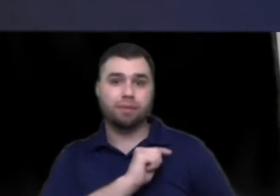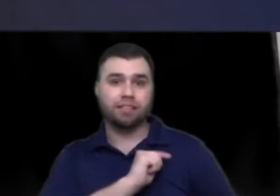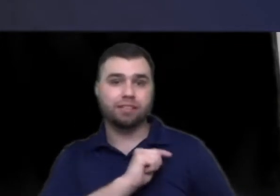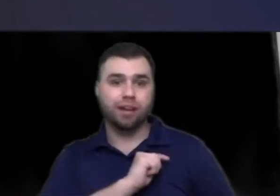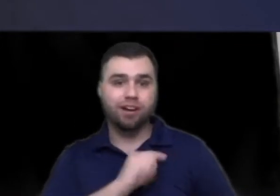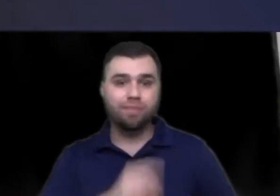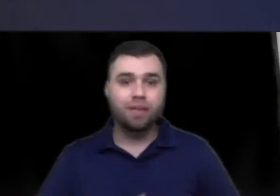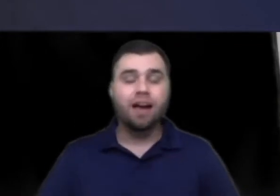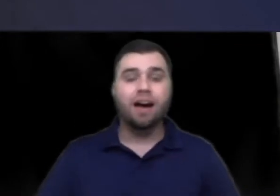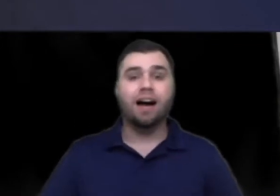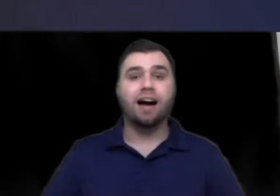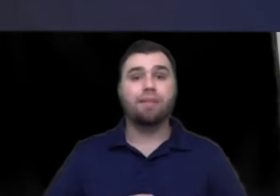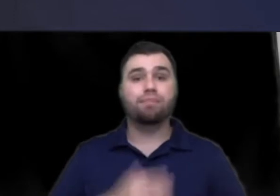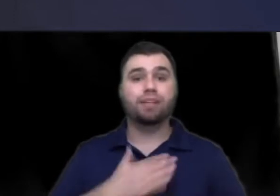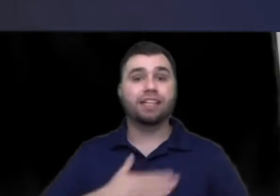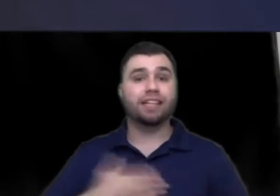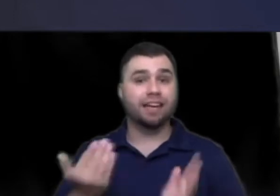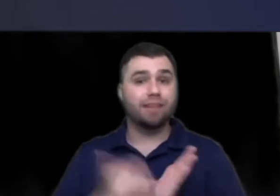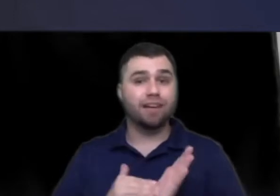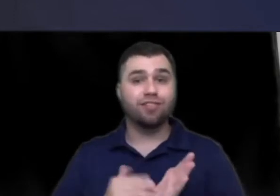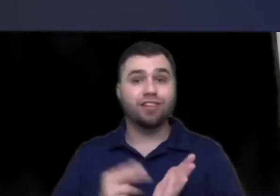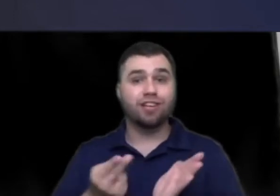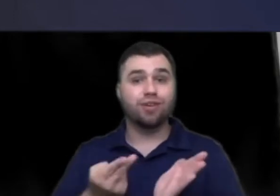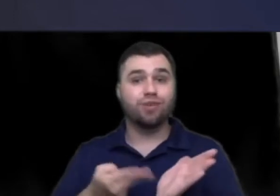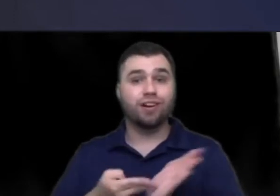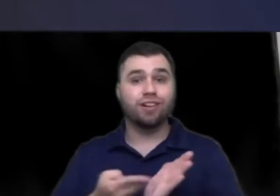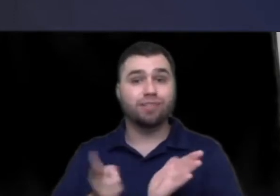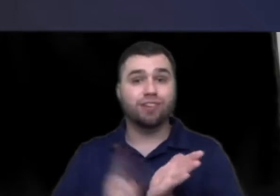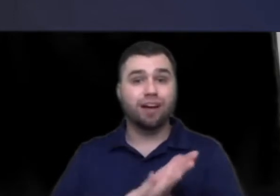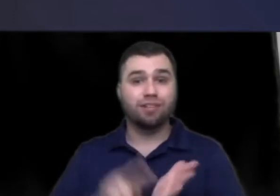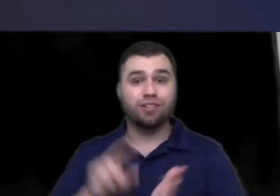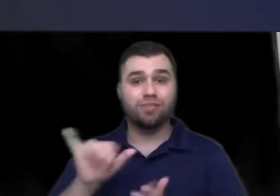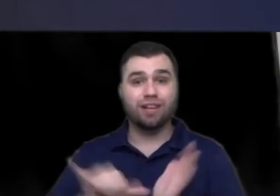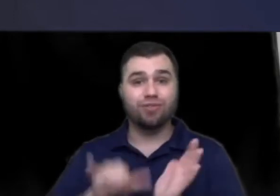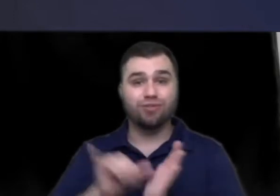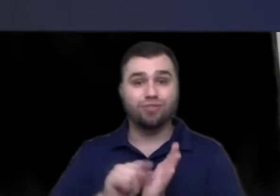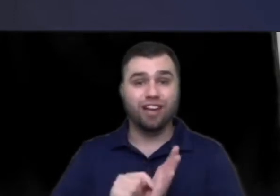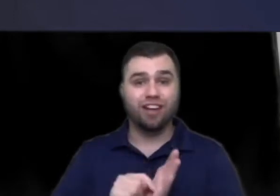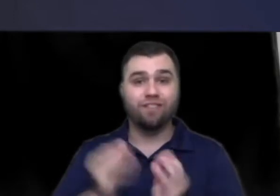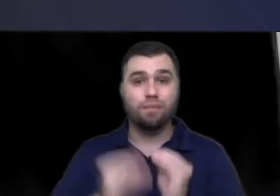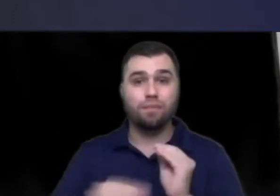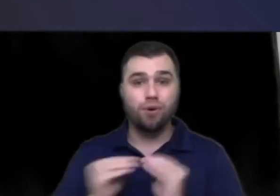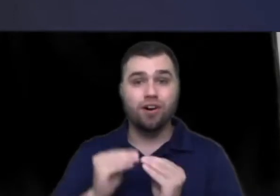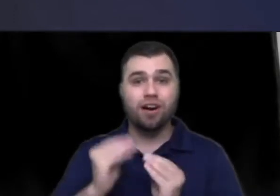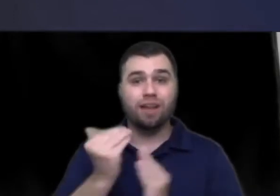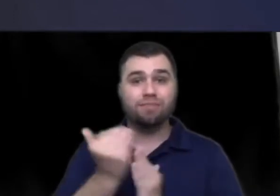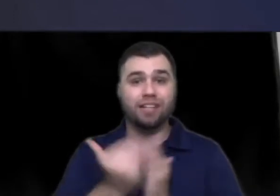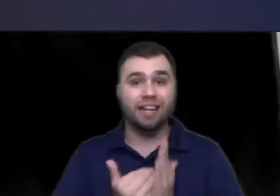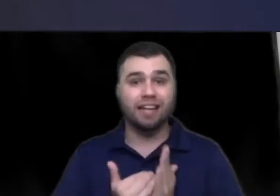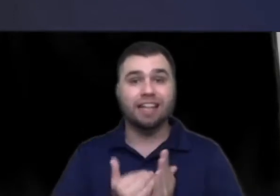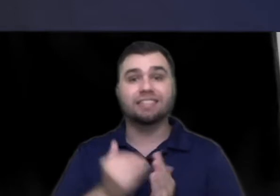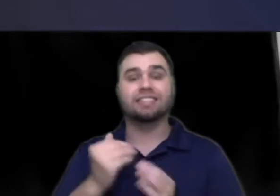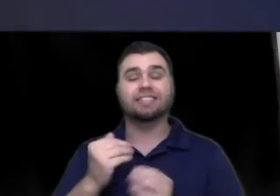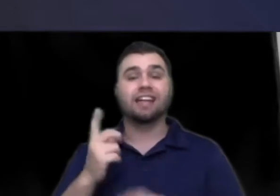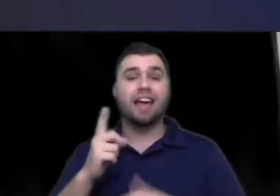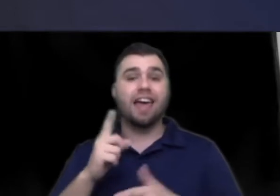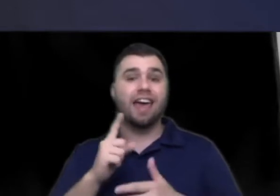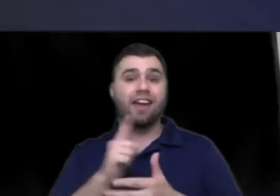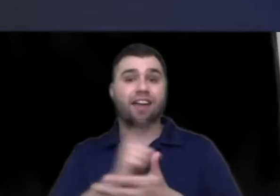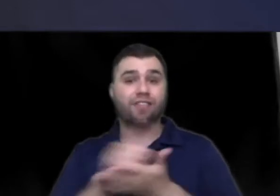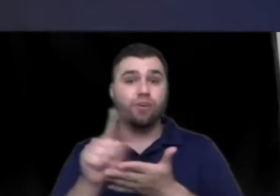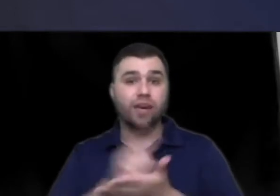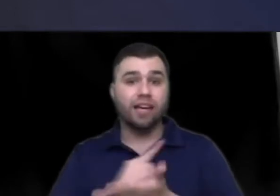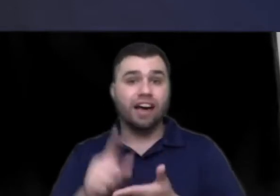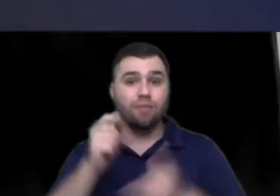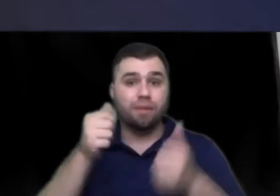Beaumontes Merrill please again make sure that you are subscribing to my youtube channel for more up-to-date lessons and